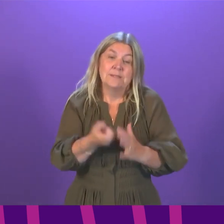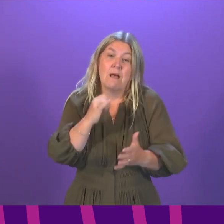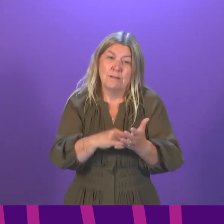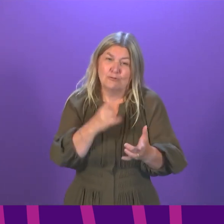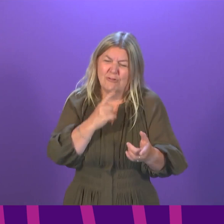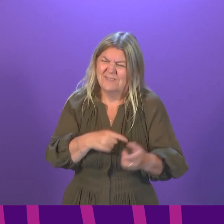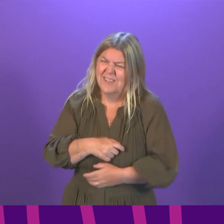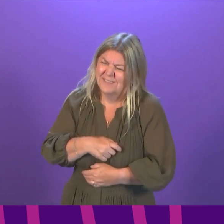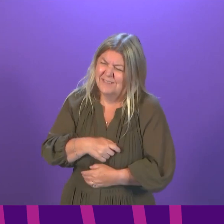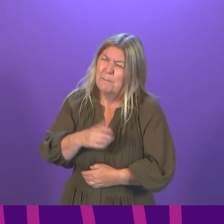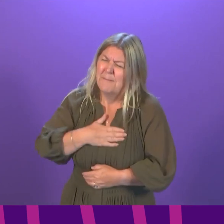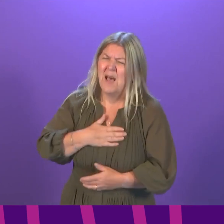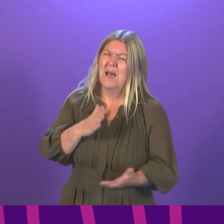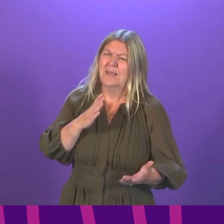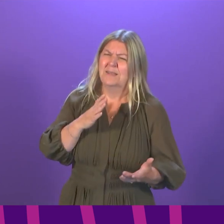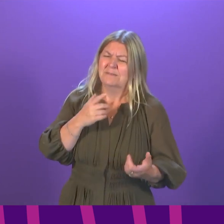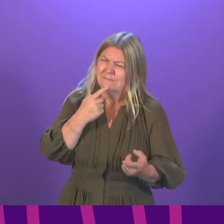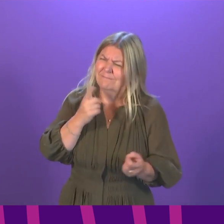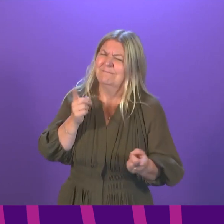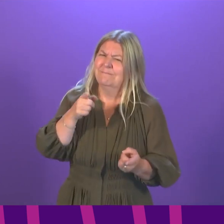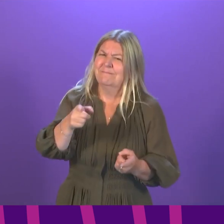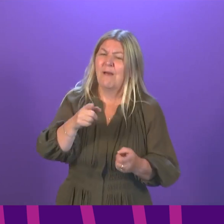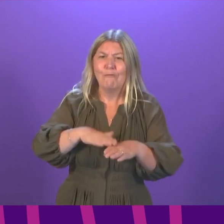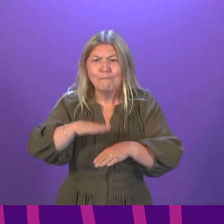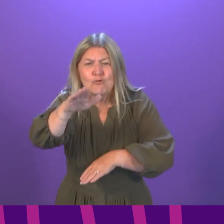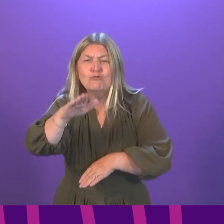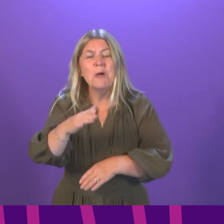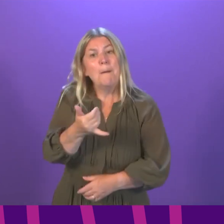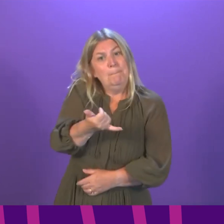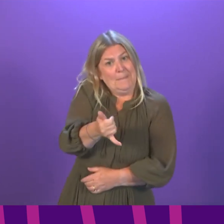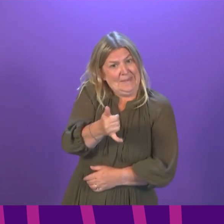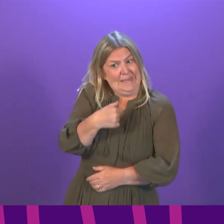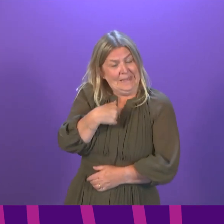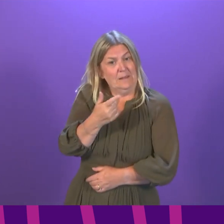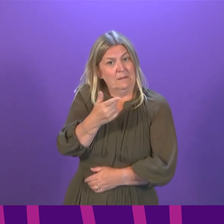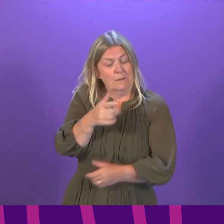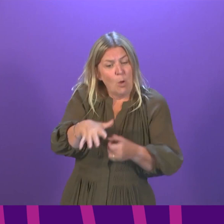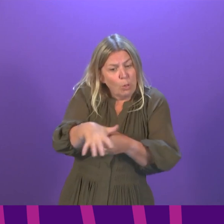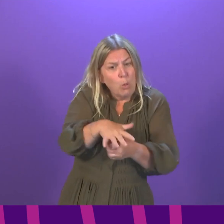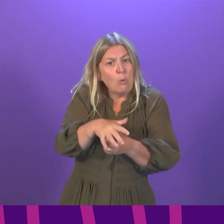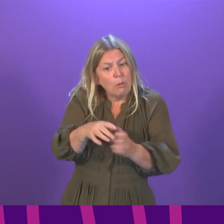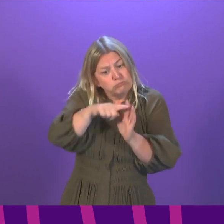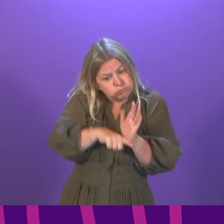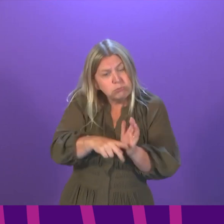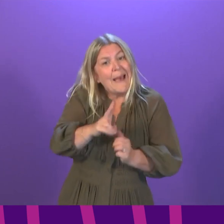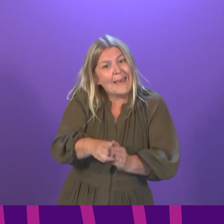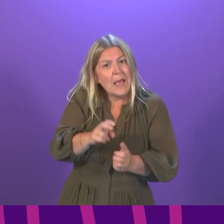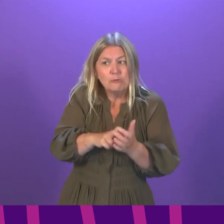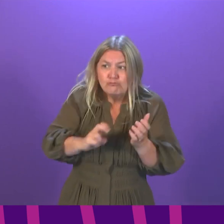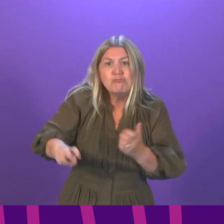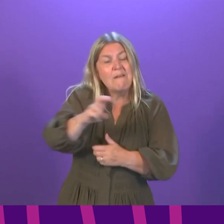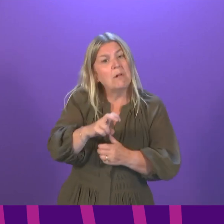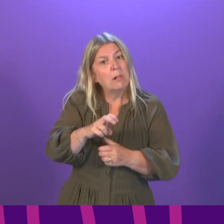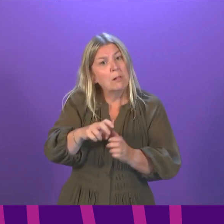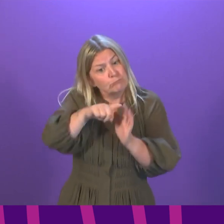I seriously suggesting that in the future I might impose local restrictions or travel restrictions? Well, let me say this